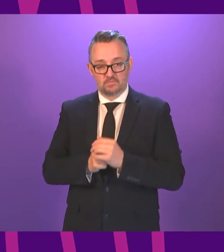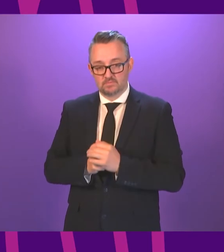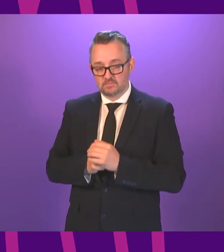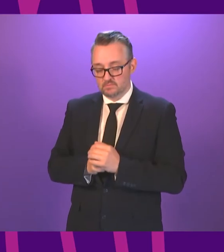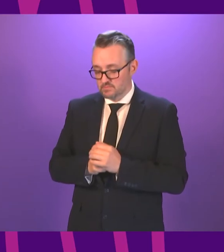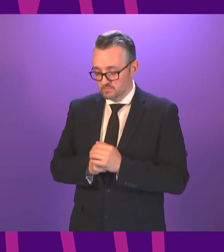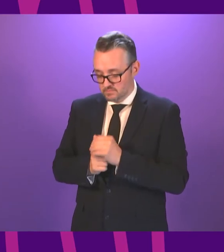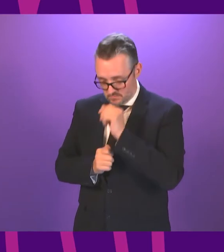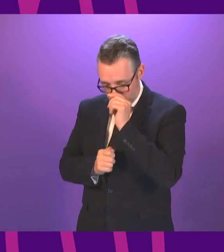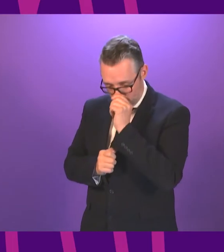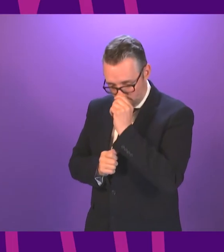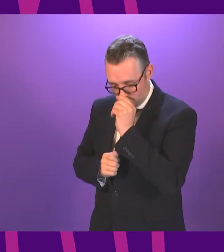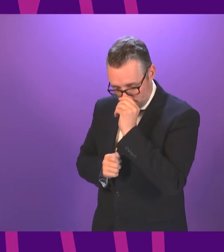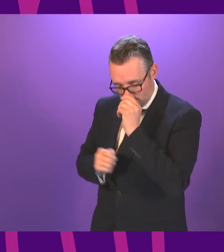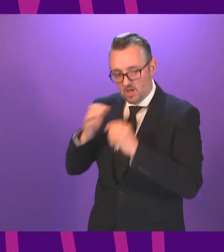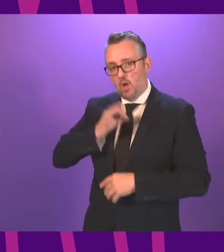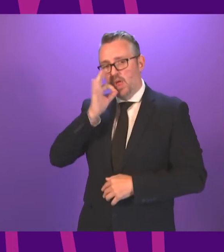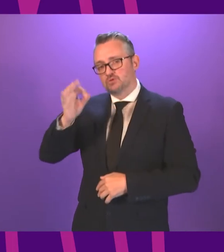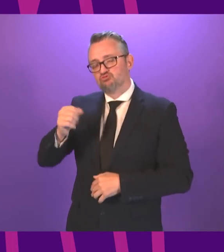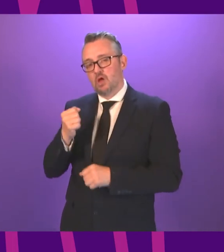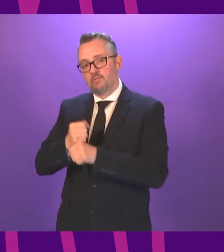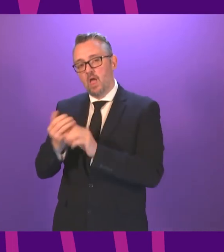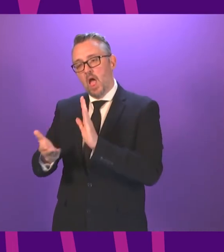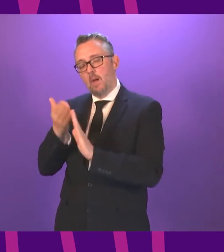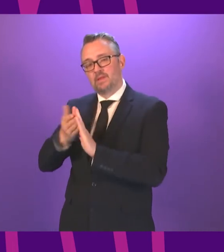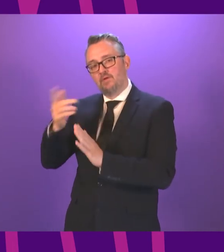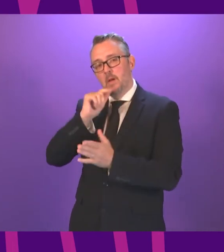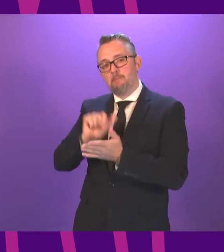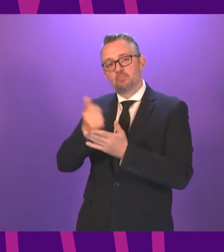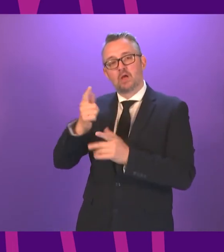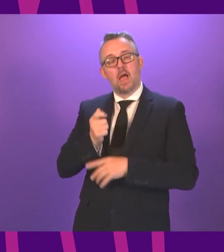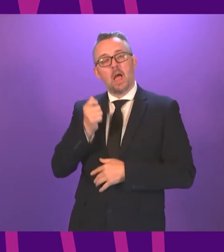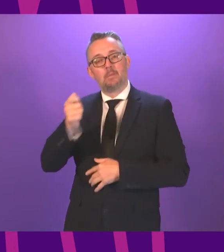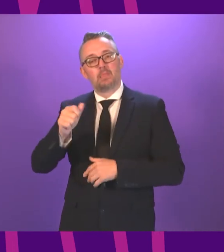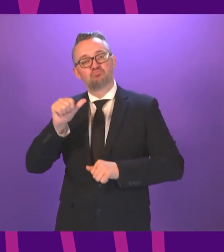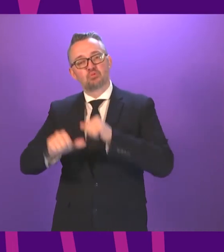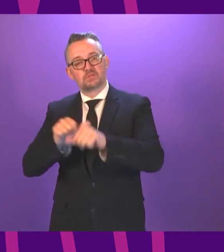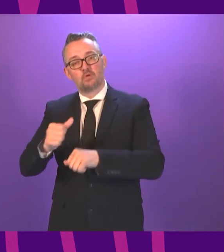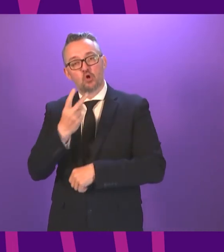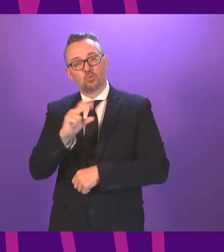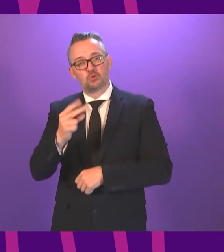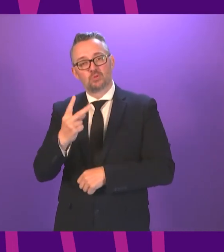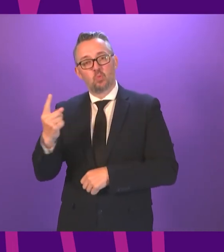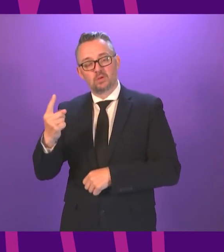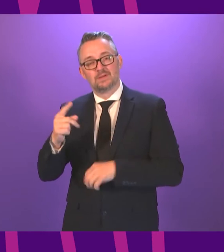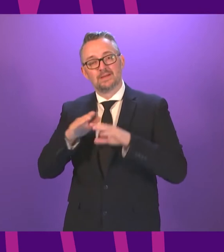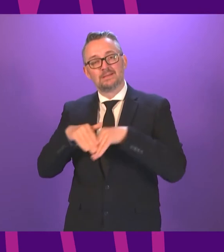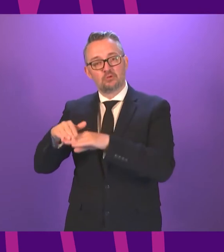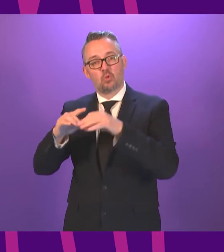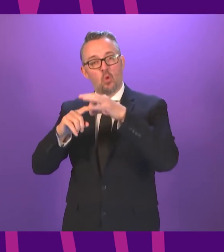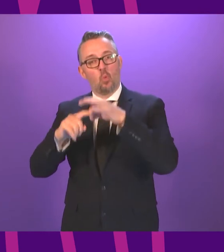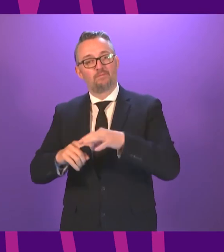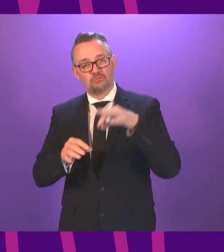you, President of the I ask the Scottish Government for an update on the publication of the appeals process for 2021 national qualifications,